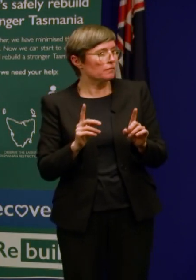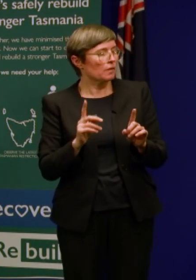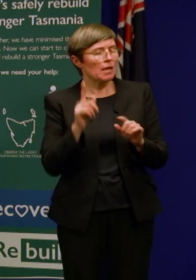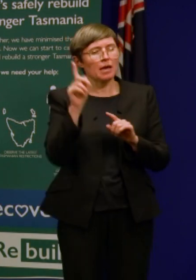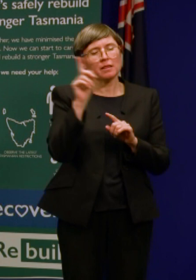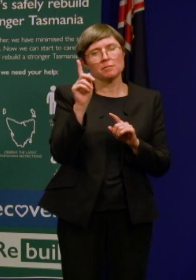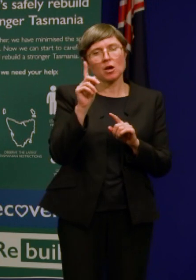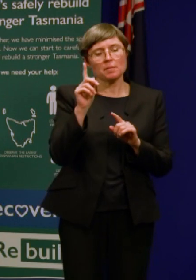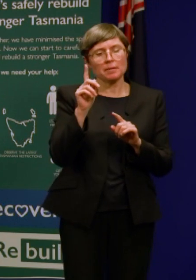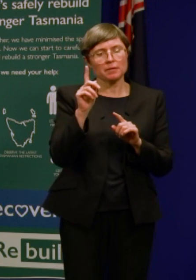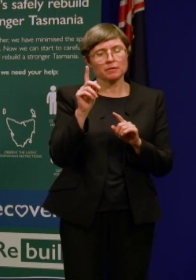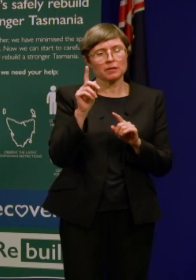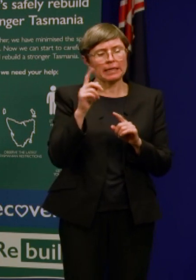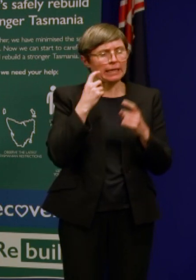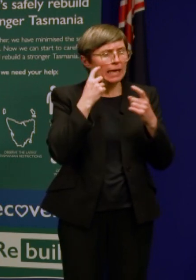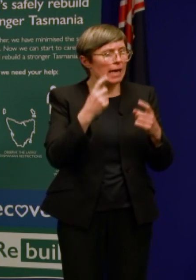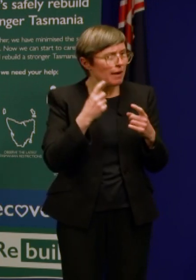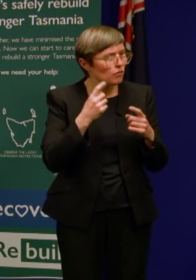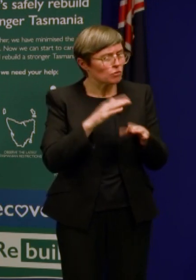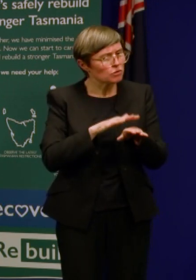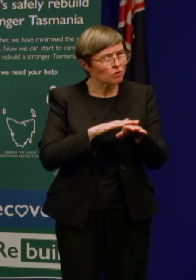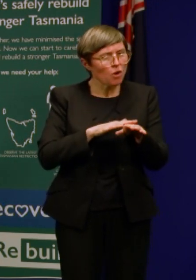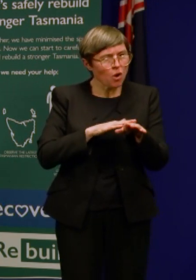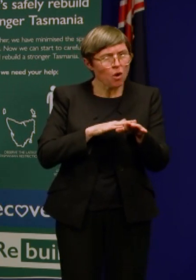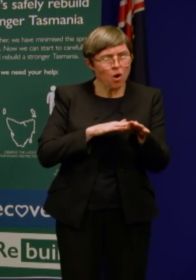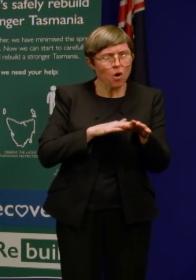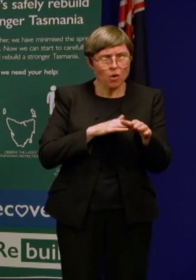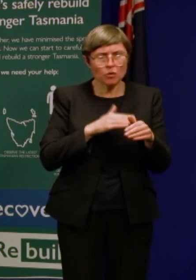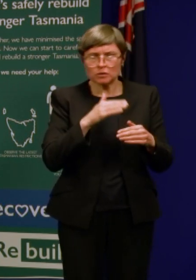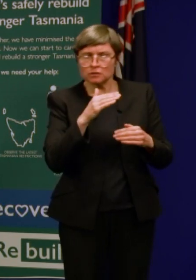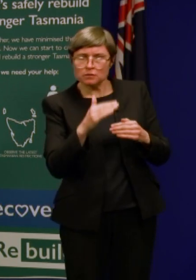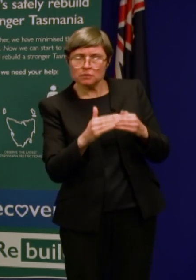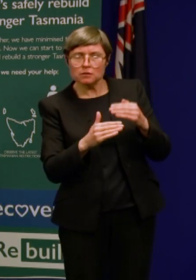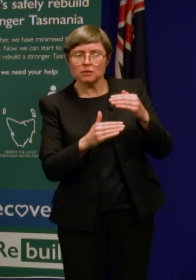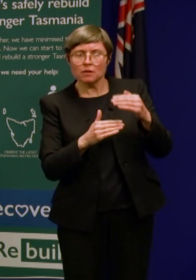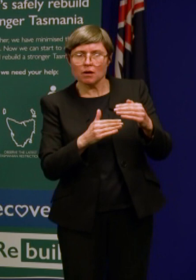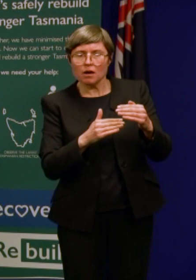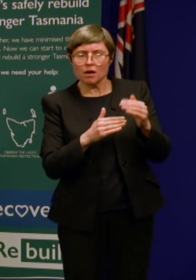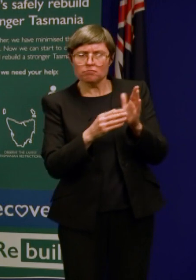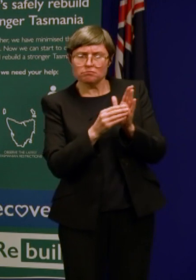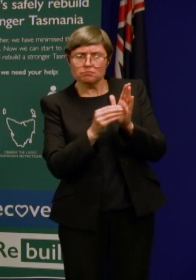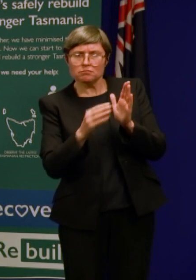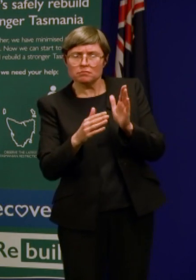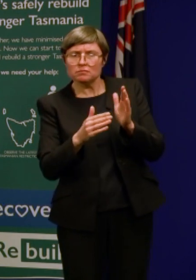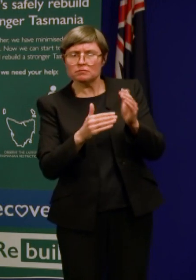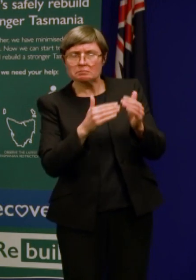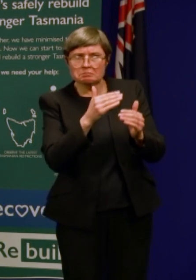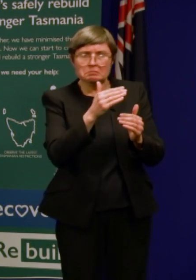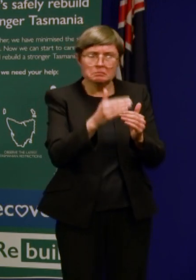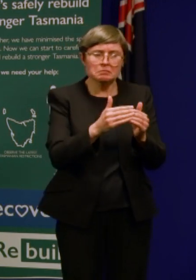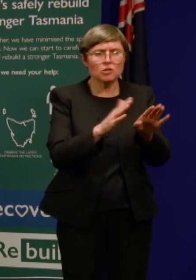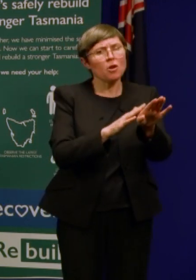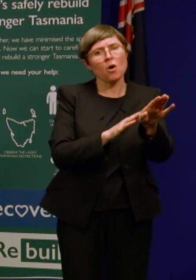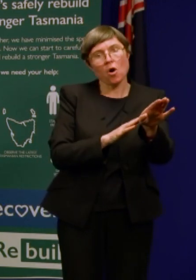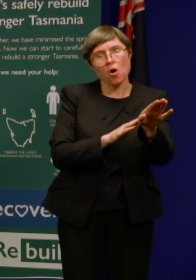sensible to move very cautiously perhaps slowly towards any further relaxations but that doesn't mean that in